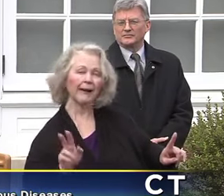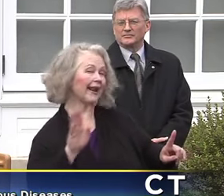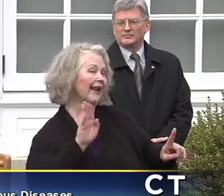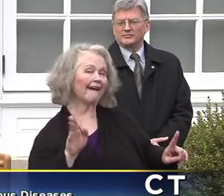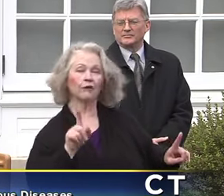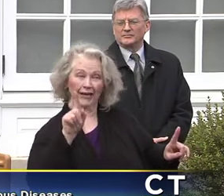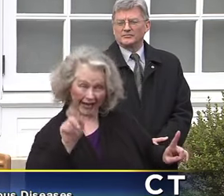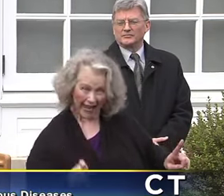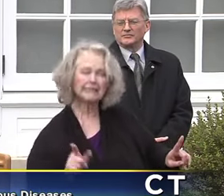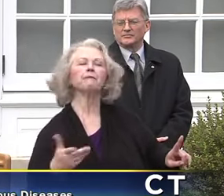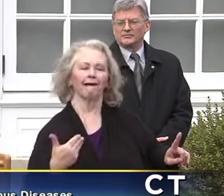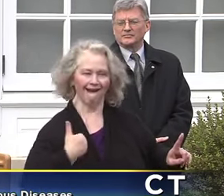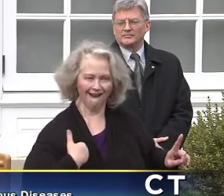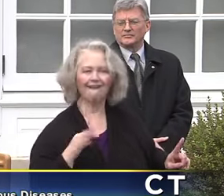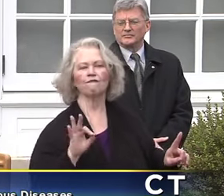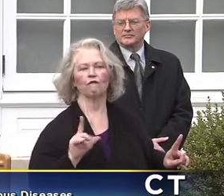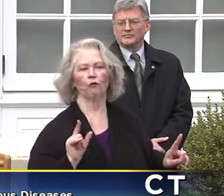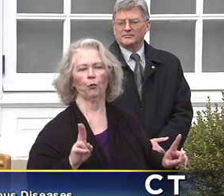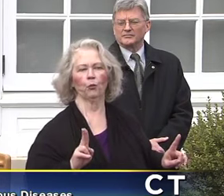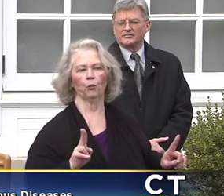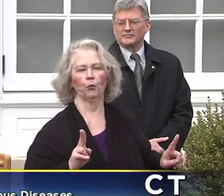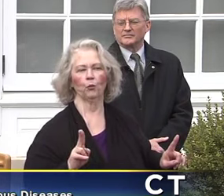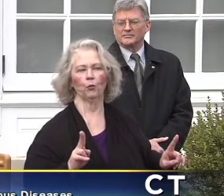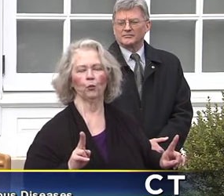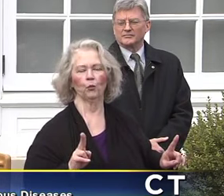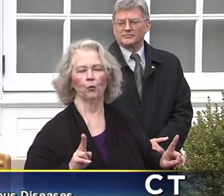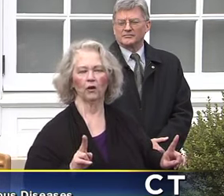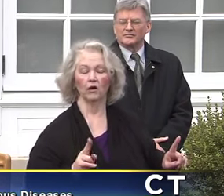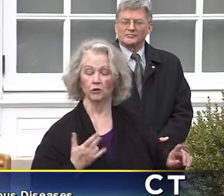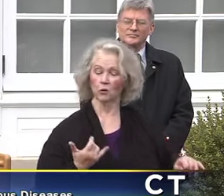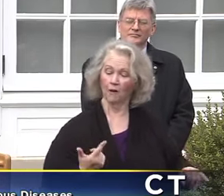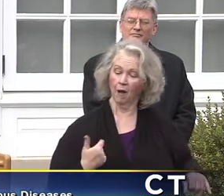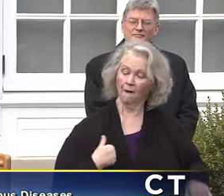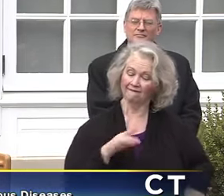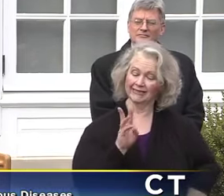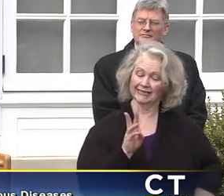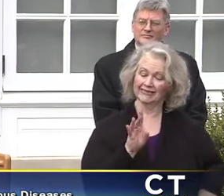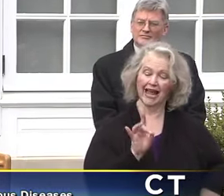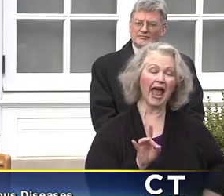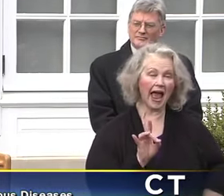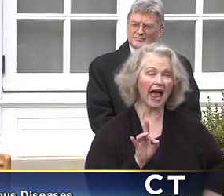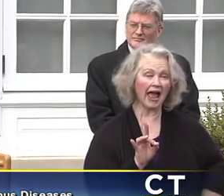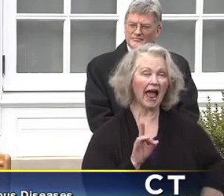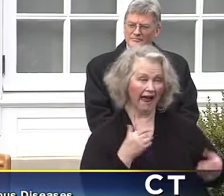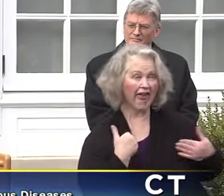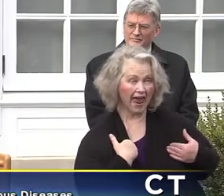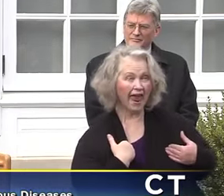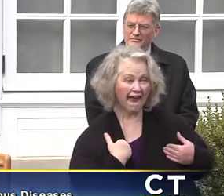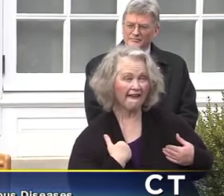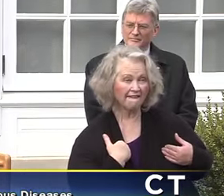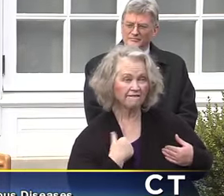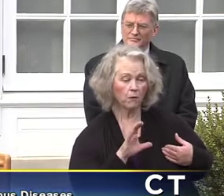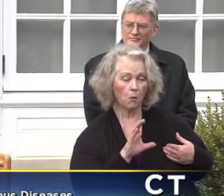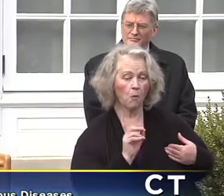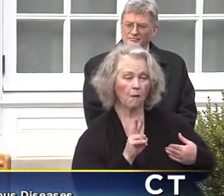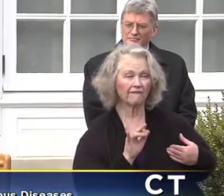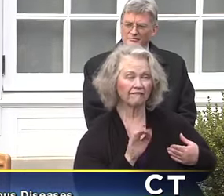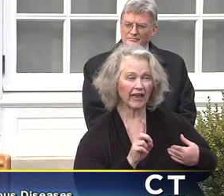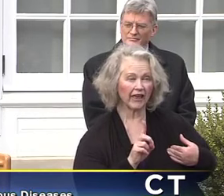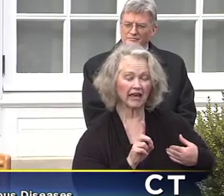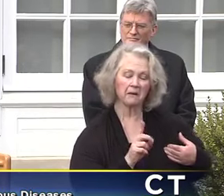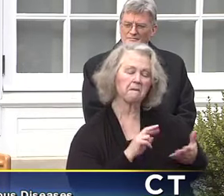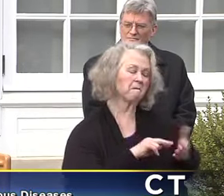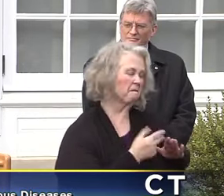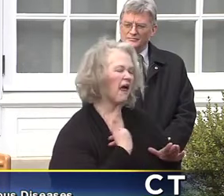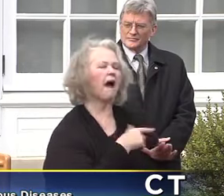tested. And right now, if we have 68 positives, you should assume that there's at least 100 people out there who